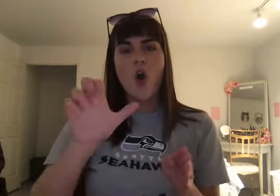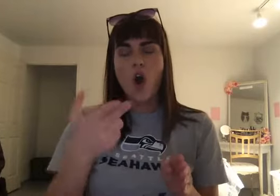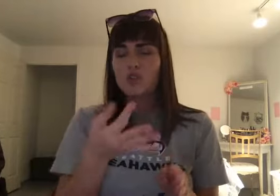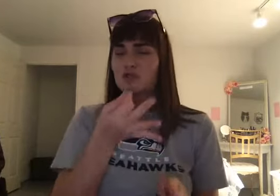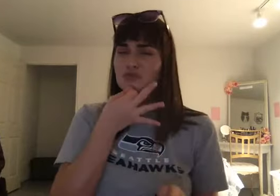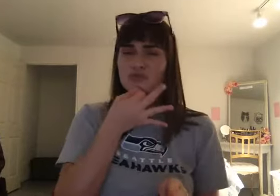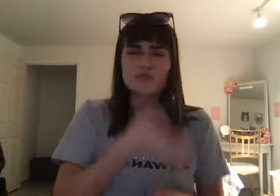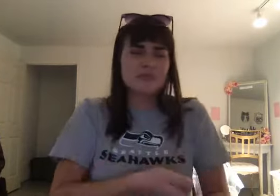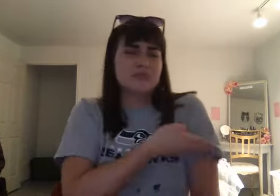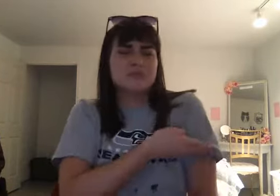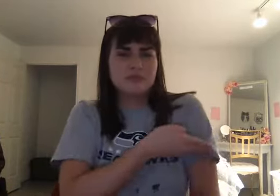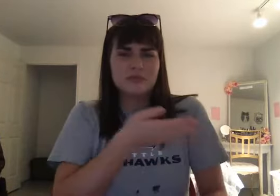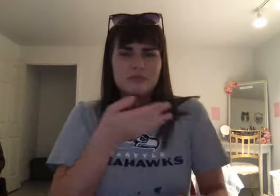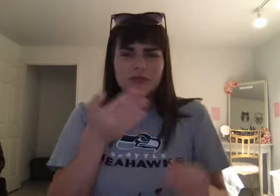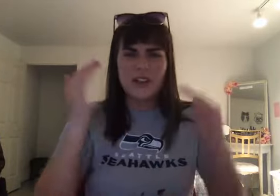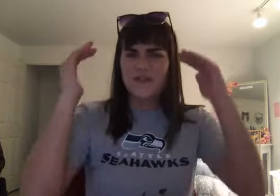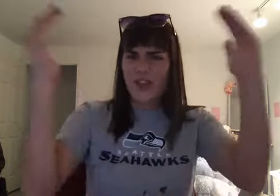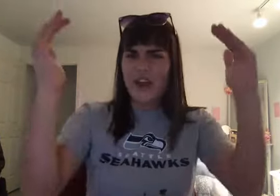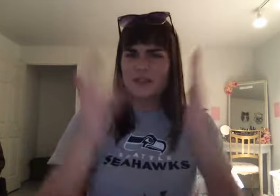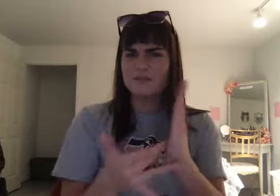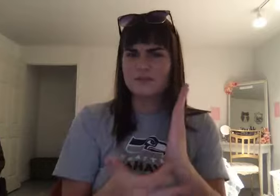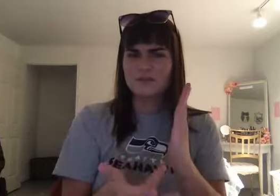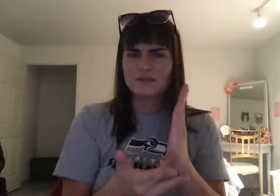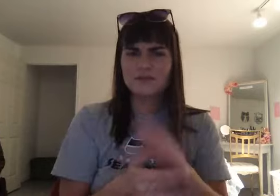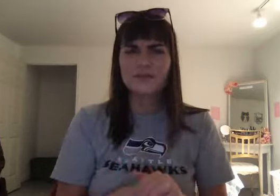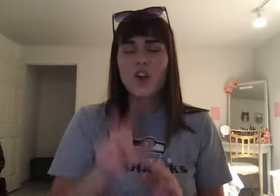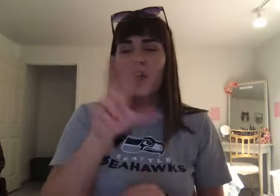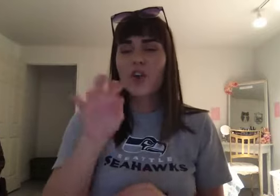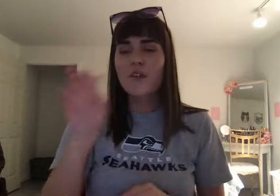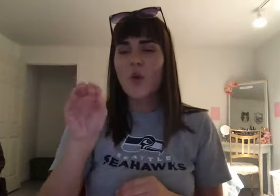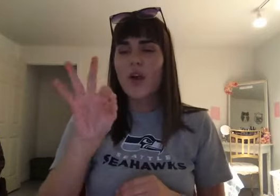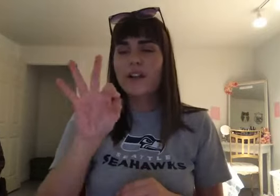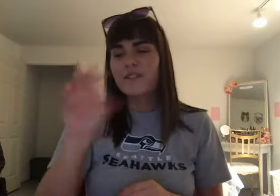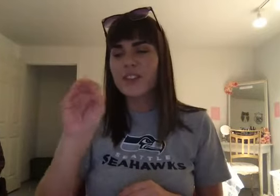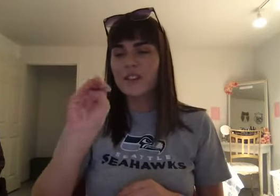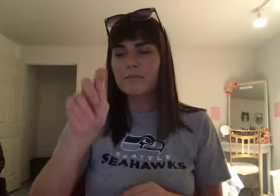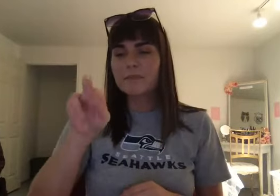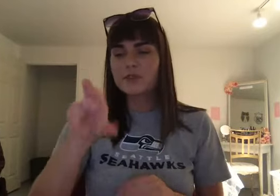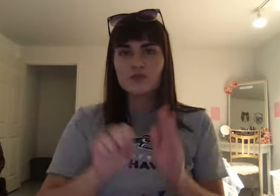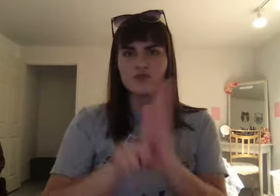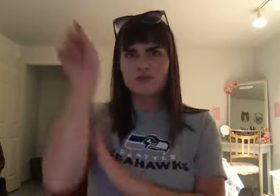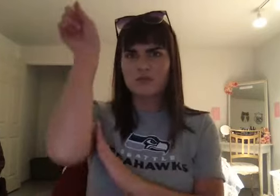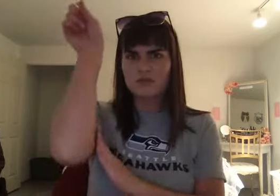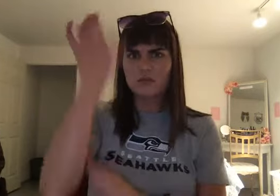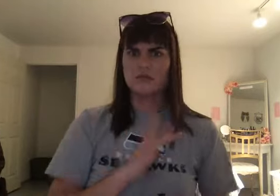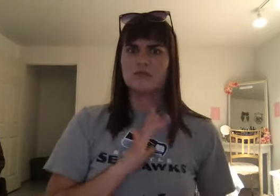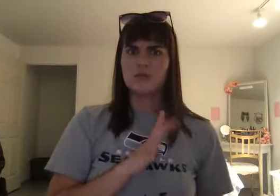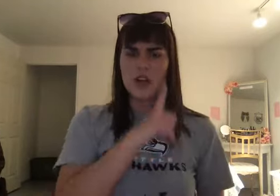be. Be. Be. 30. 40. 50 meters high. So you're going to need to create special materials. To build that. You're going